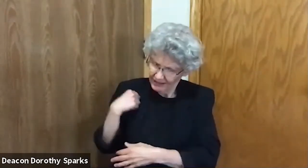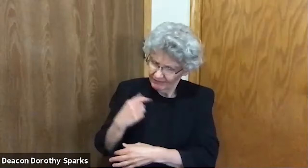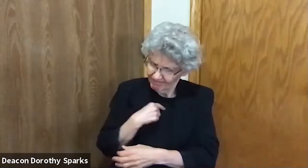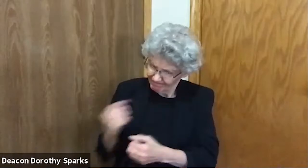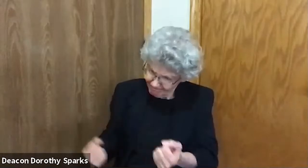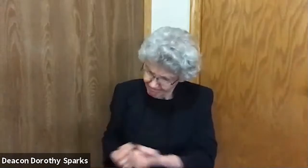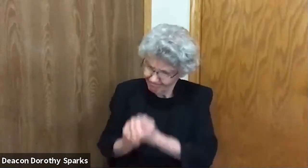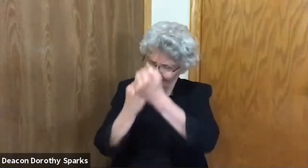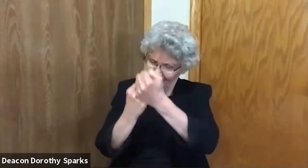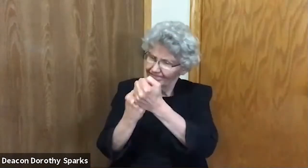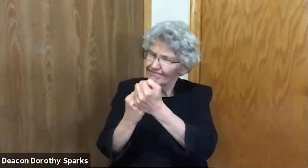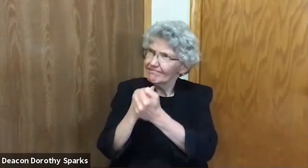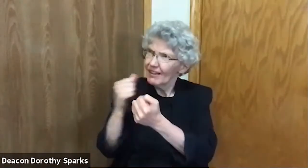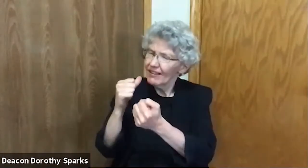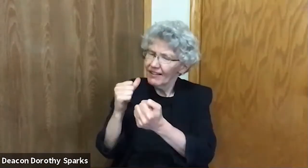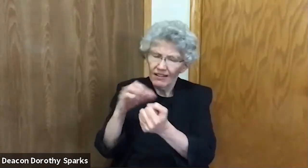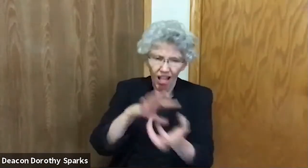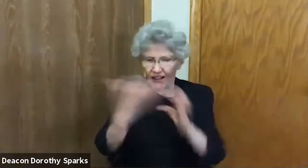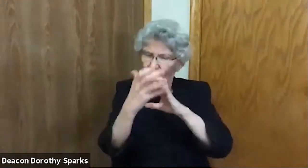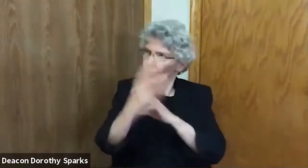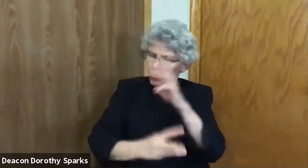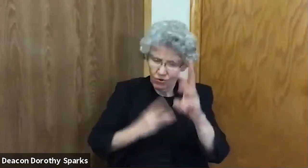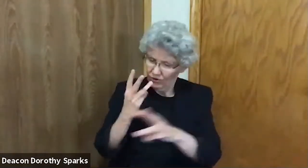Help us to uplift, not put down.